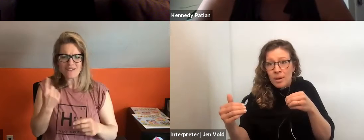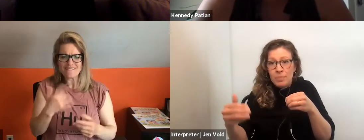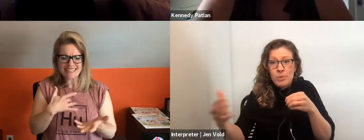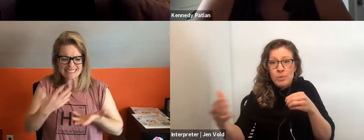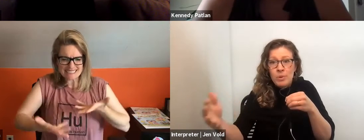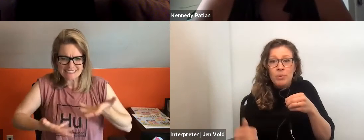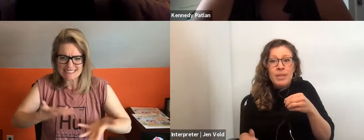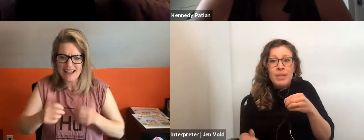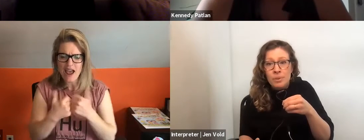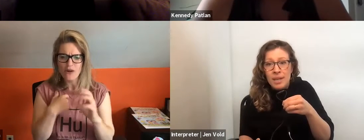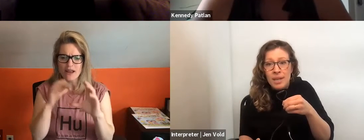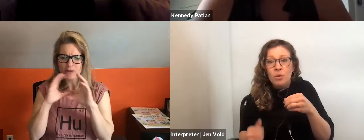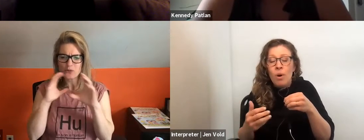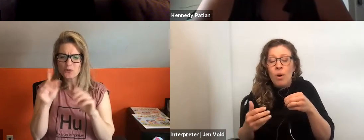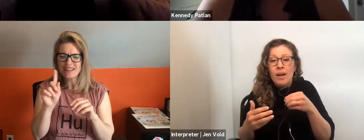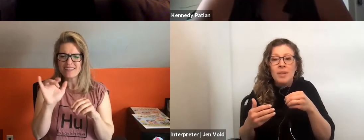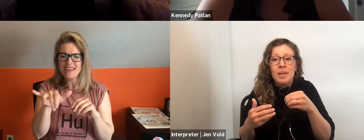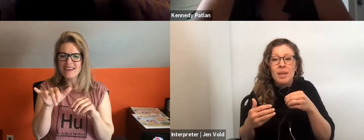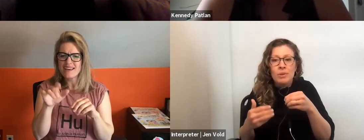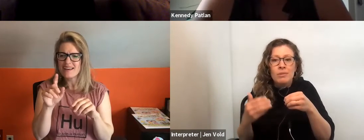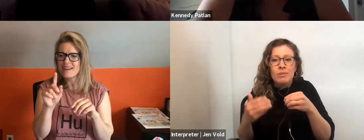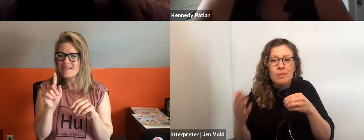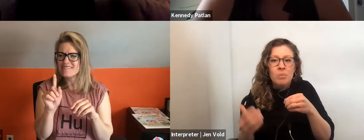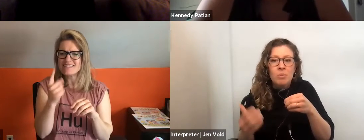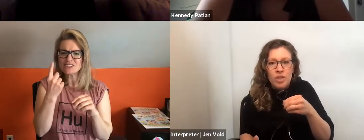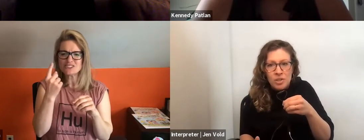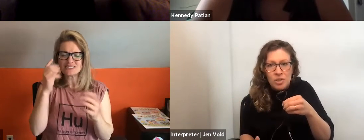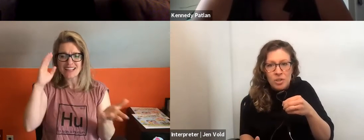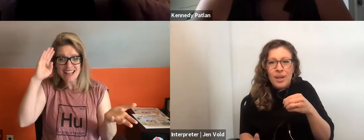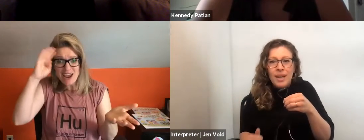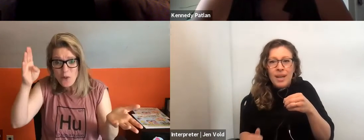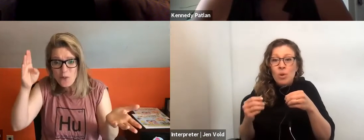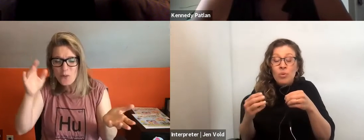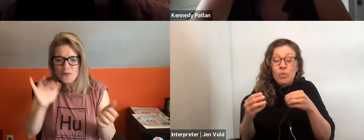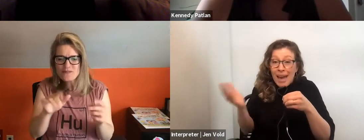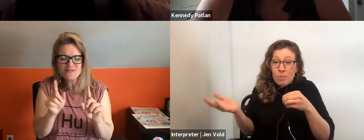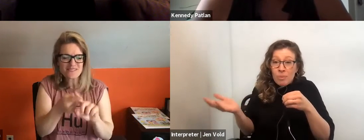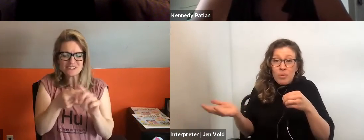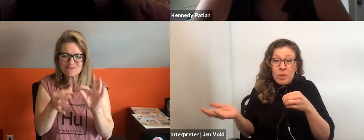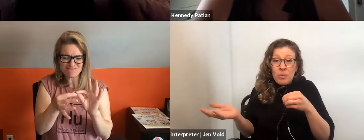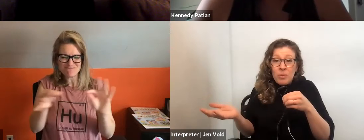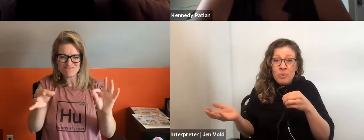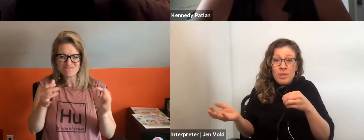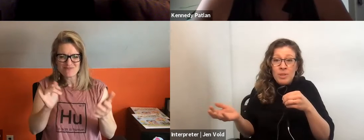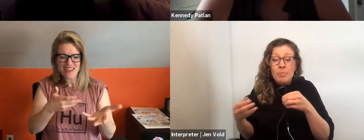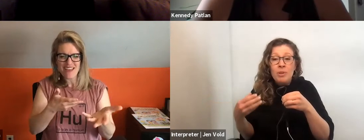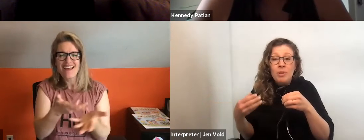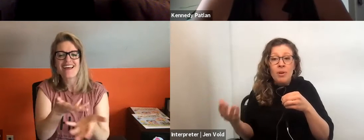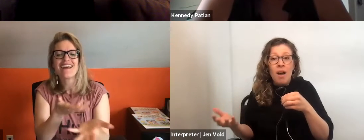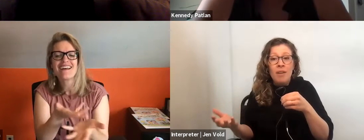a place where there's a barista who's deaf. You want to be able to do a little more than gesture. And so that was what we wanted was for people to feel